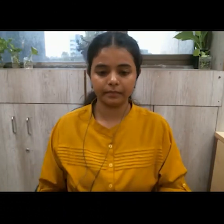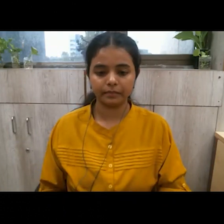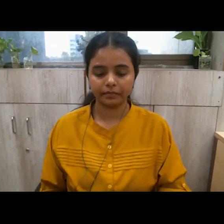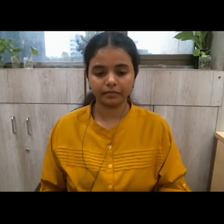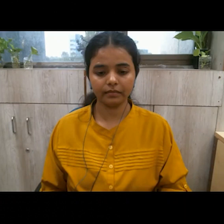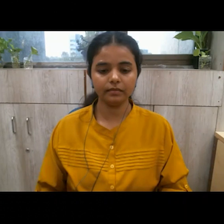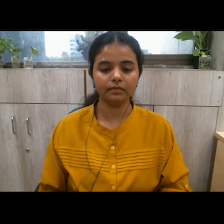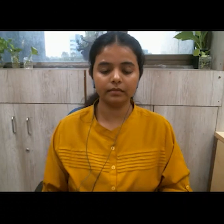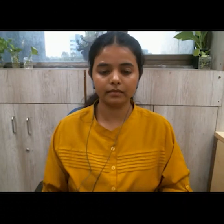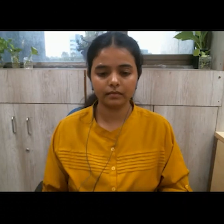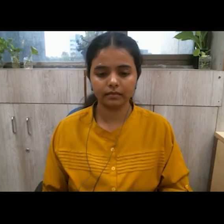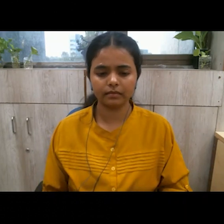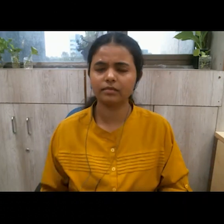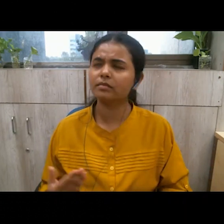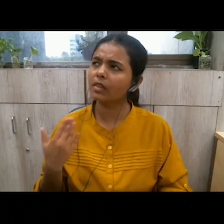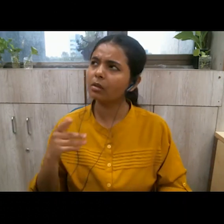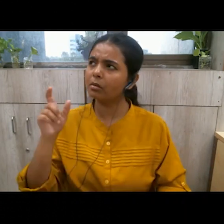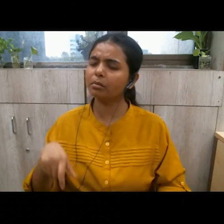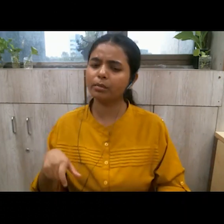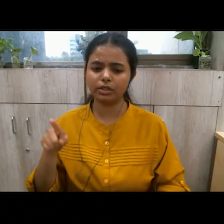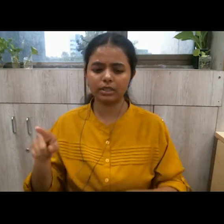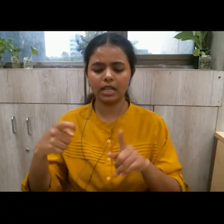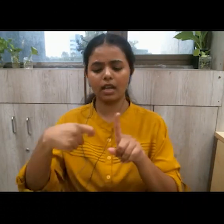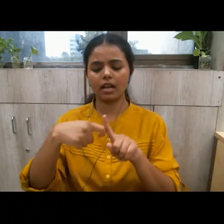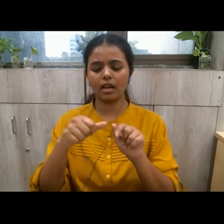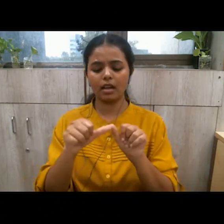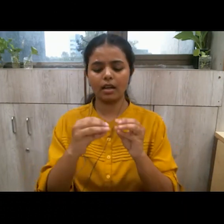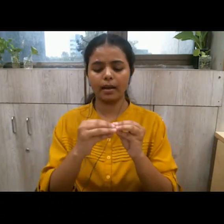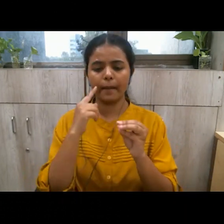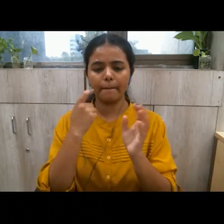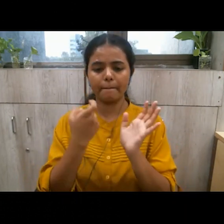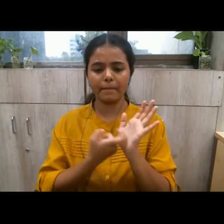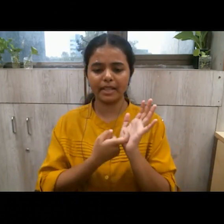there was there this famous indian poet kabir